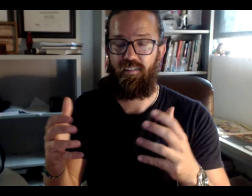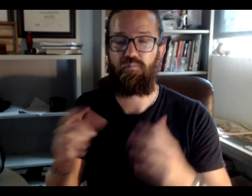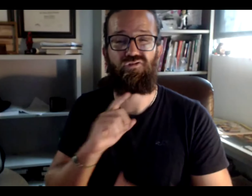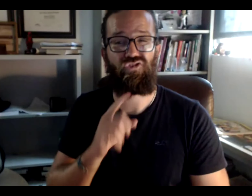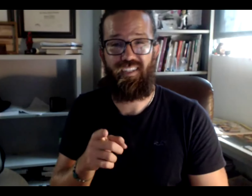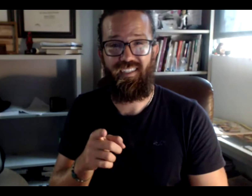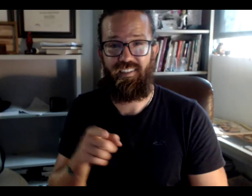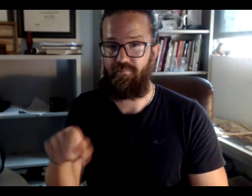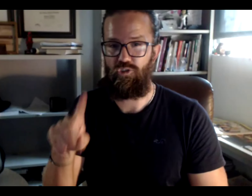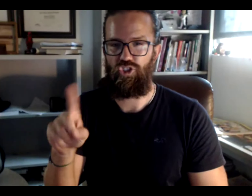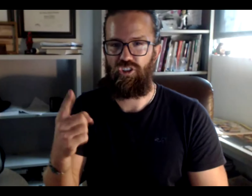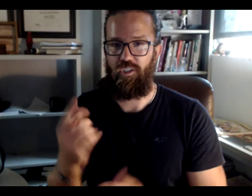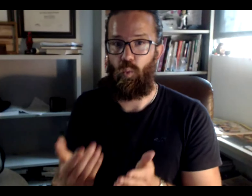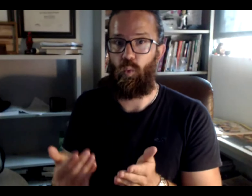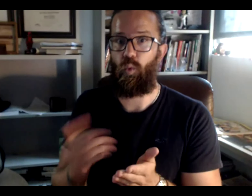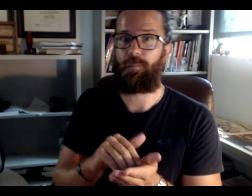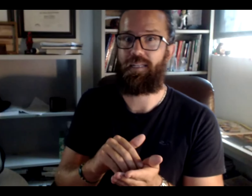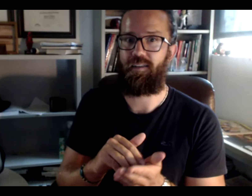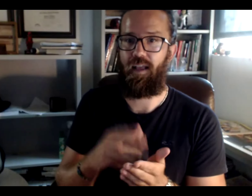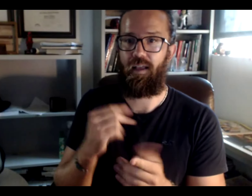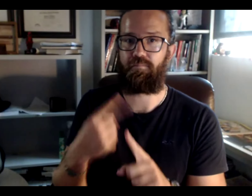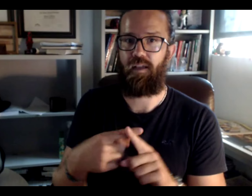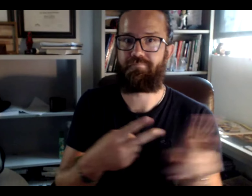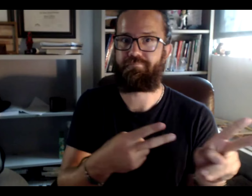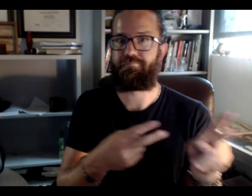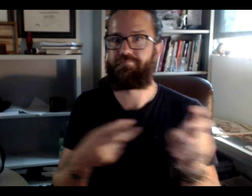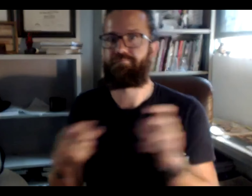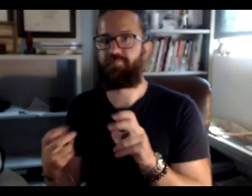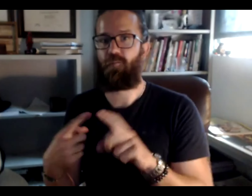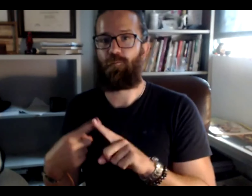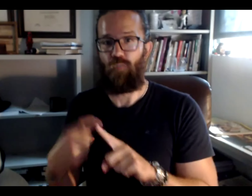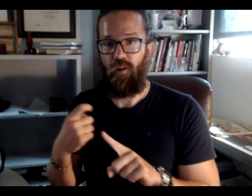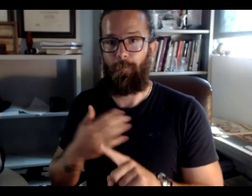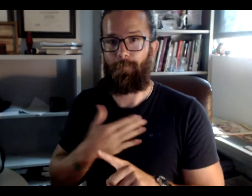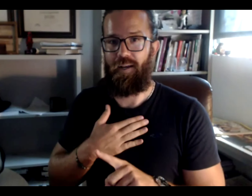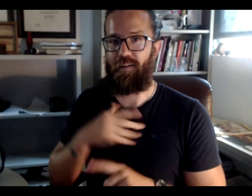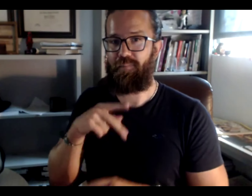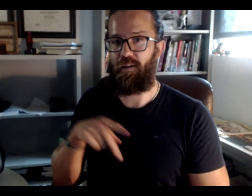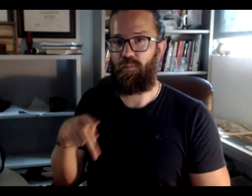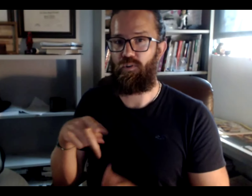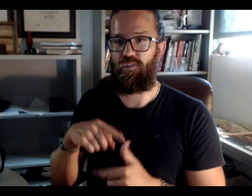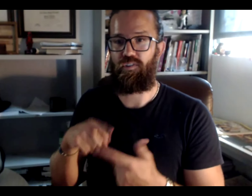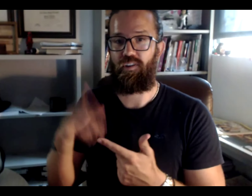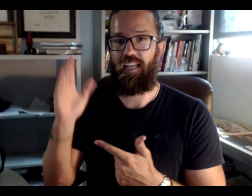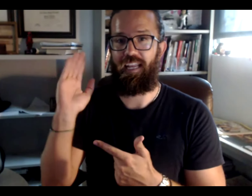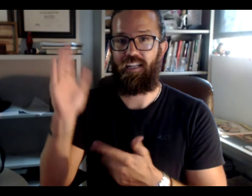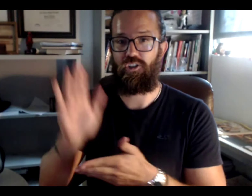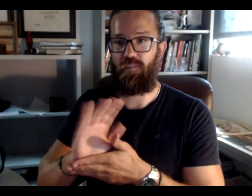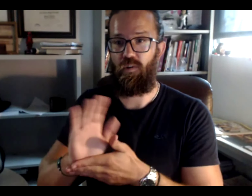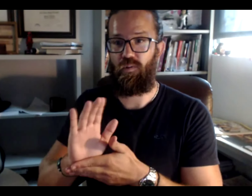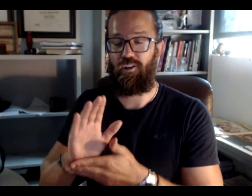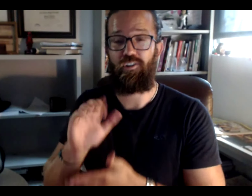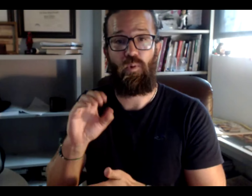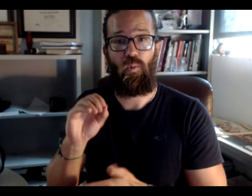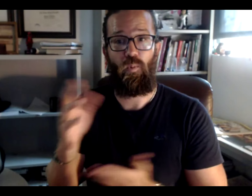You know, it looks like there's a lot there. But in reality, it's just a lot of repetition. Taking something from my